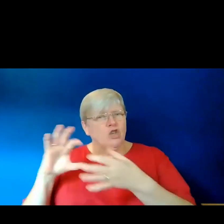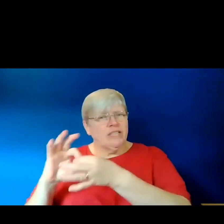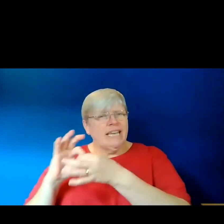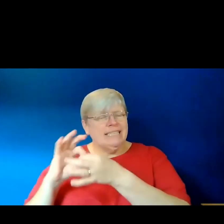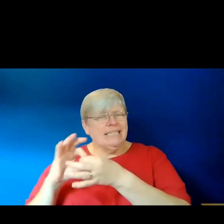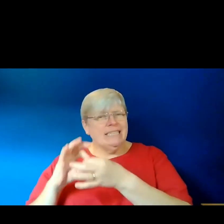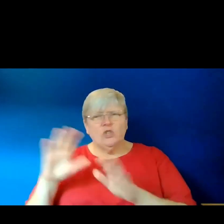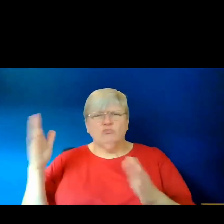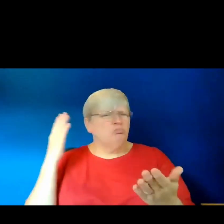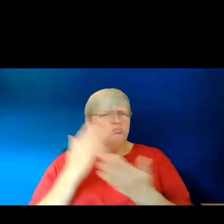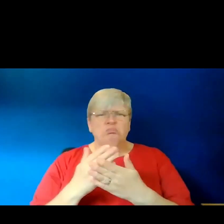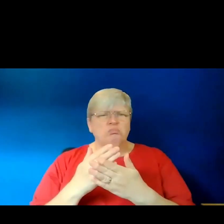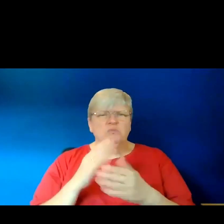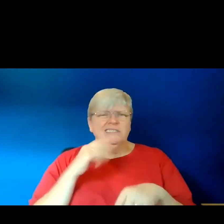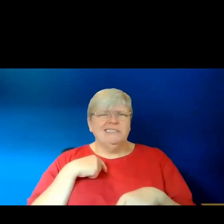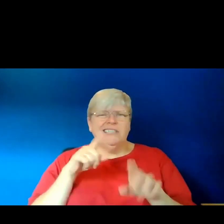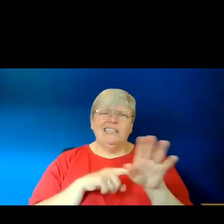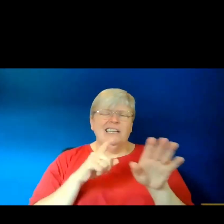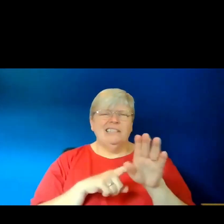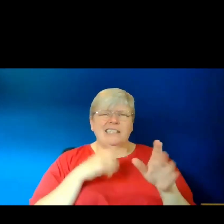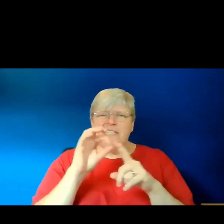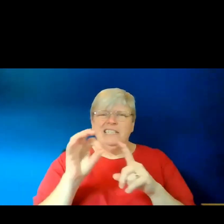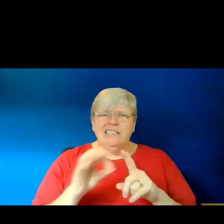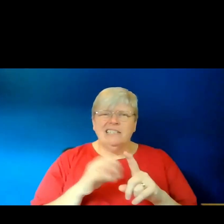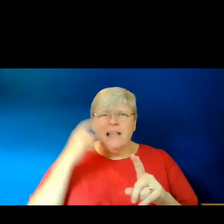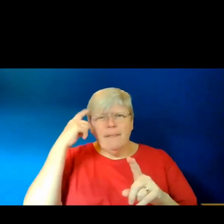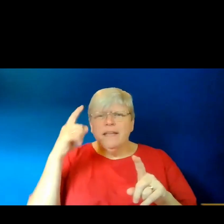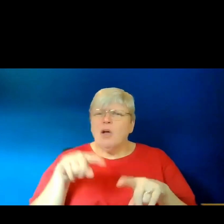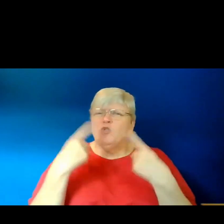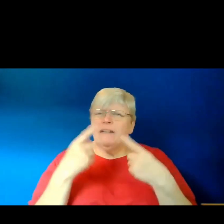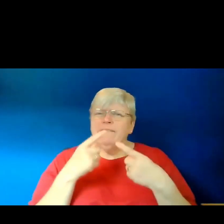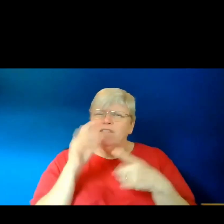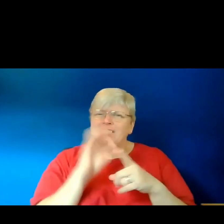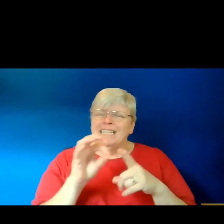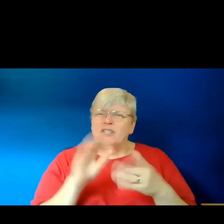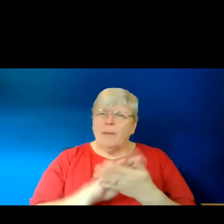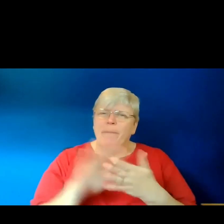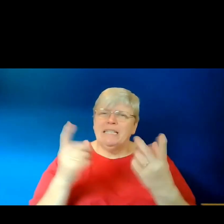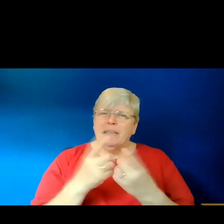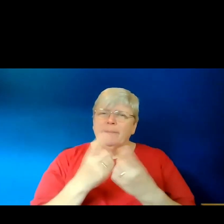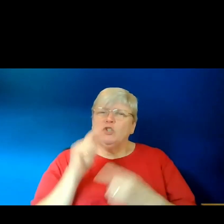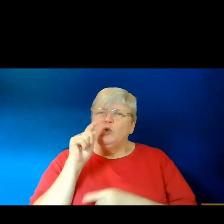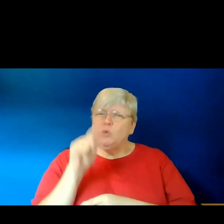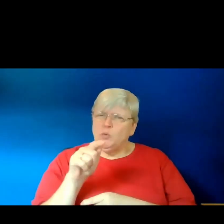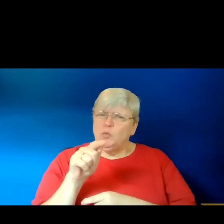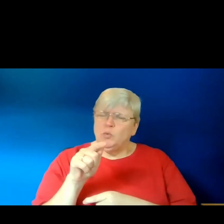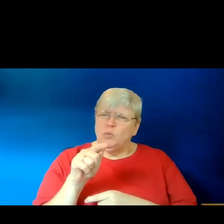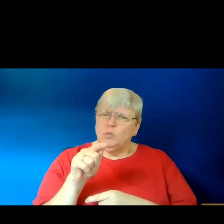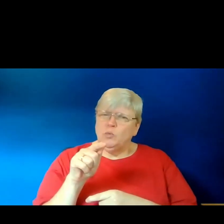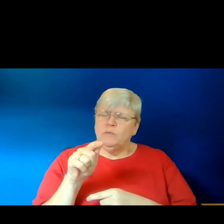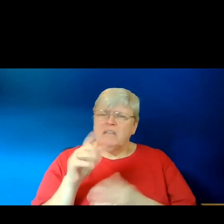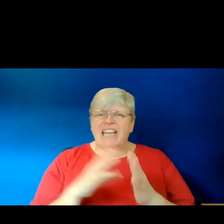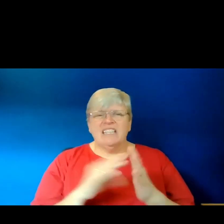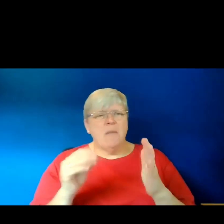details. But think of more imaginative details that mean something to you. So for example,